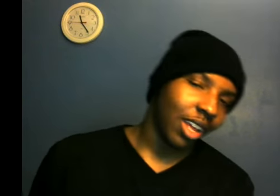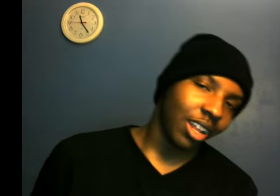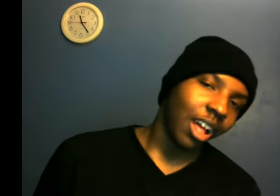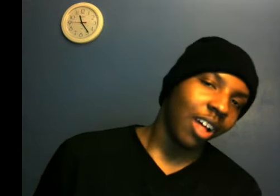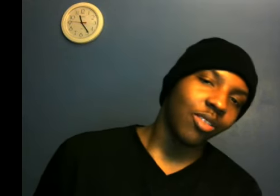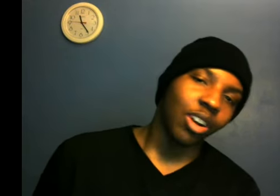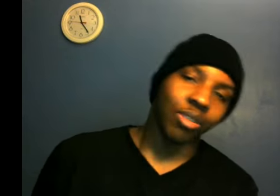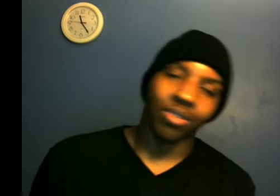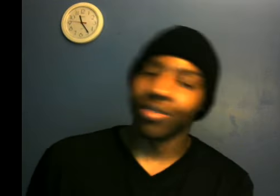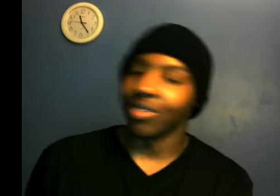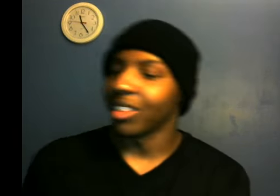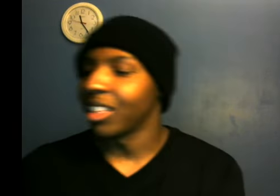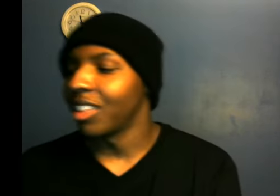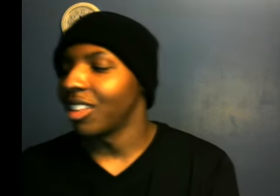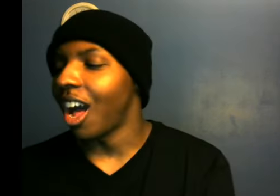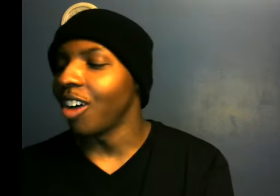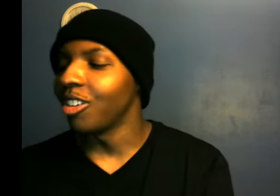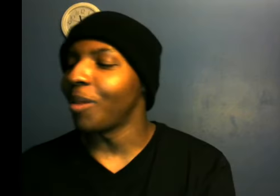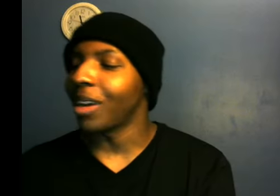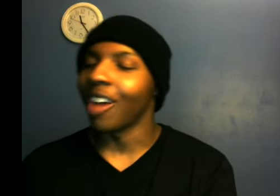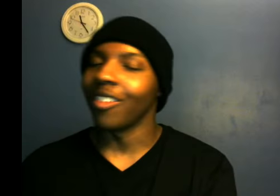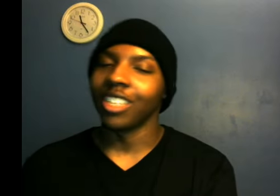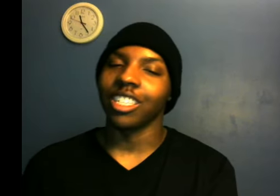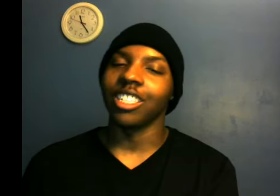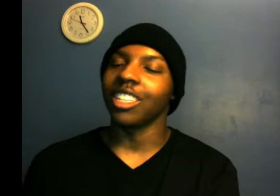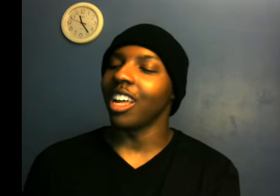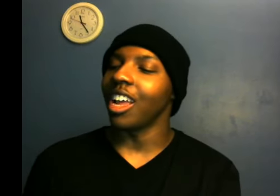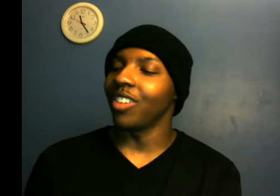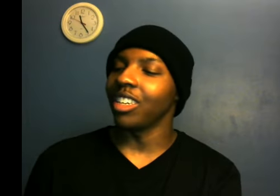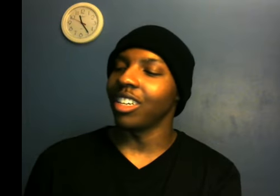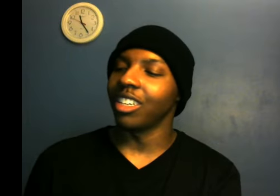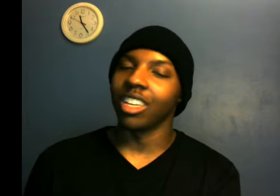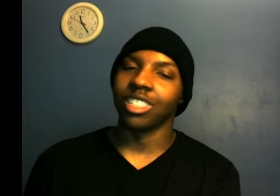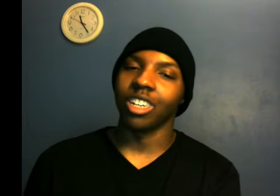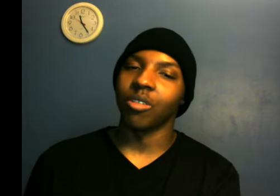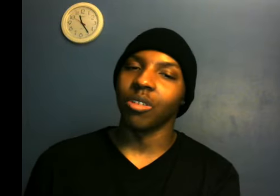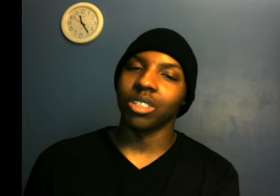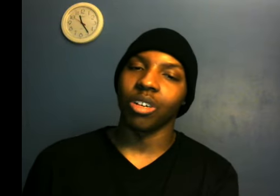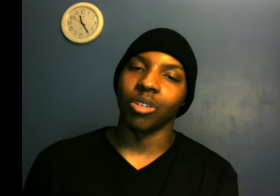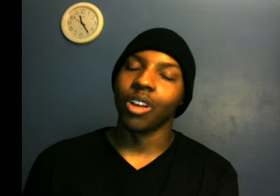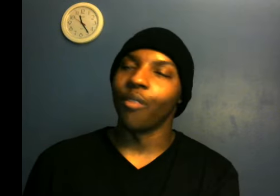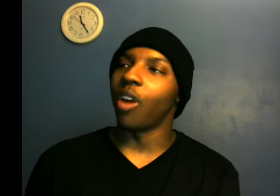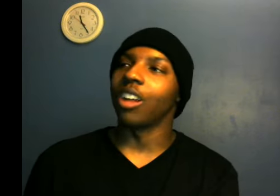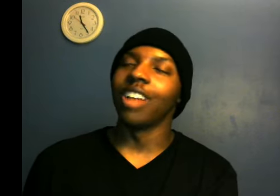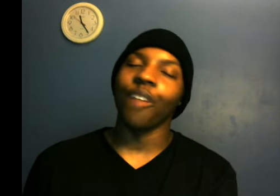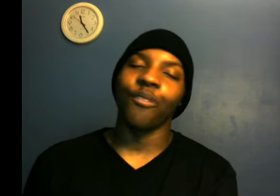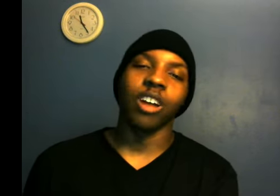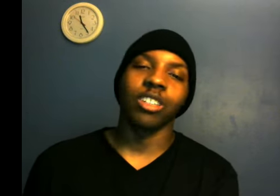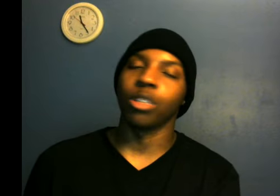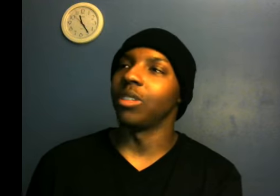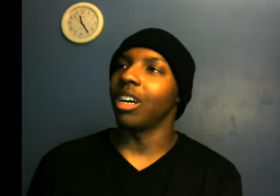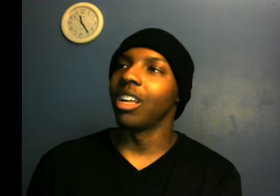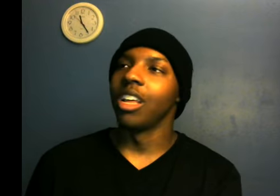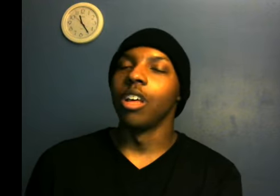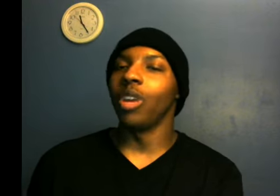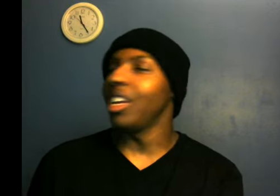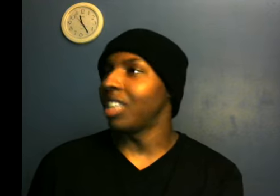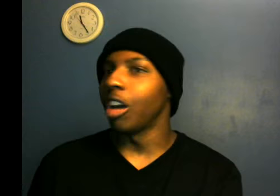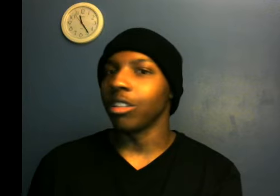man. I don't know. I don't know about Calvin Johnson. It seems like every year he gets slower and slower. Not as as his product. When he's helping,